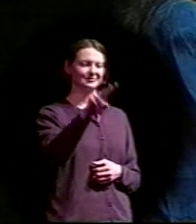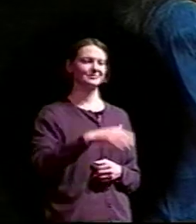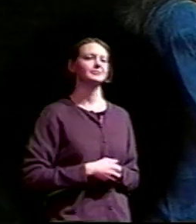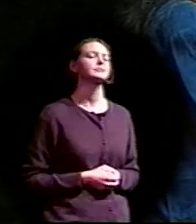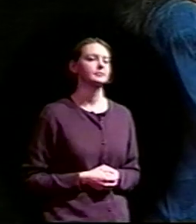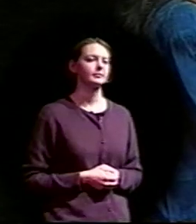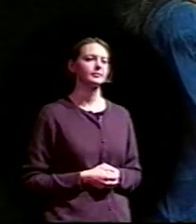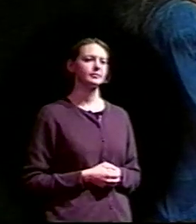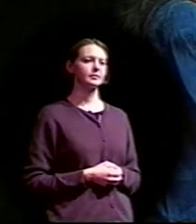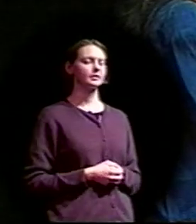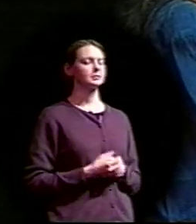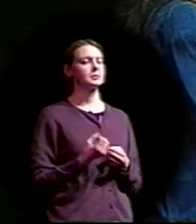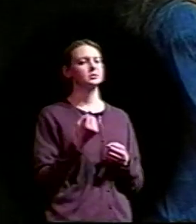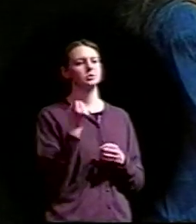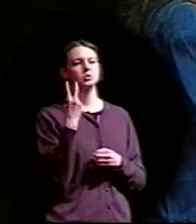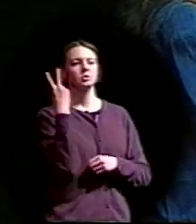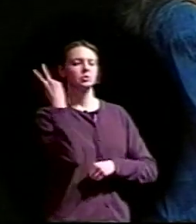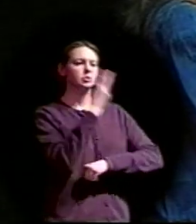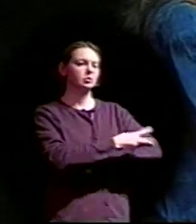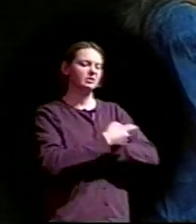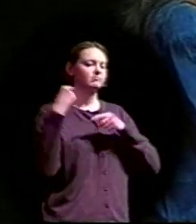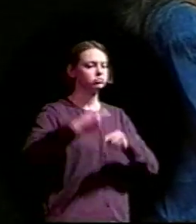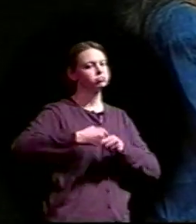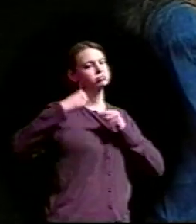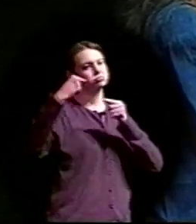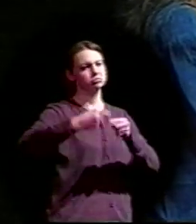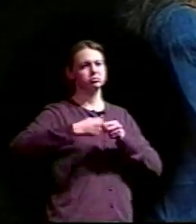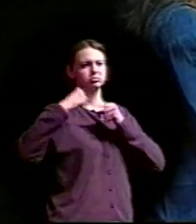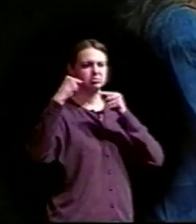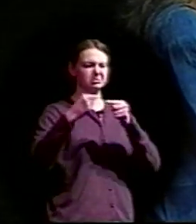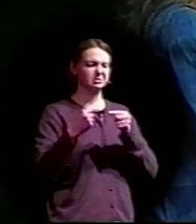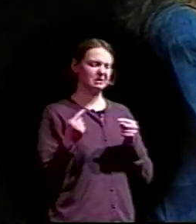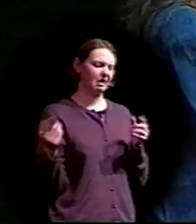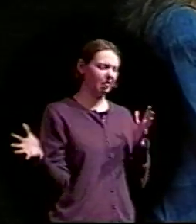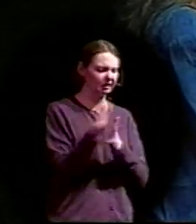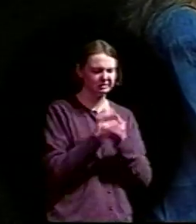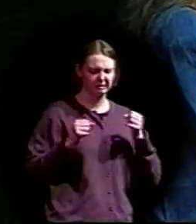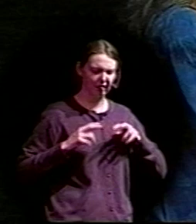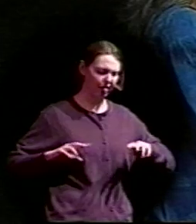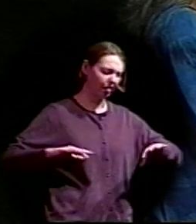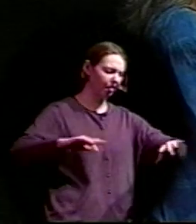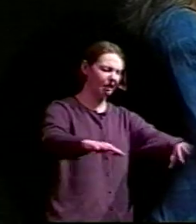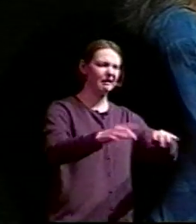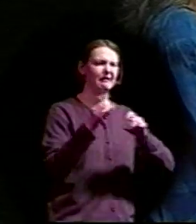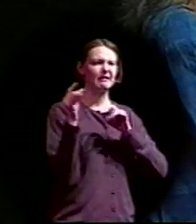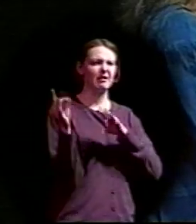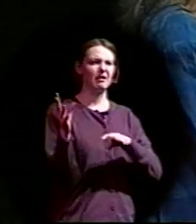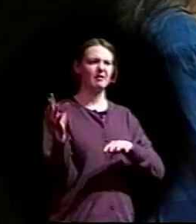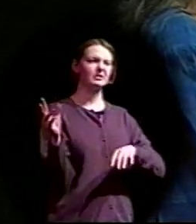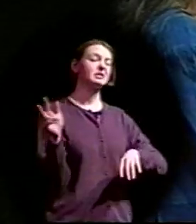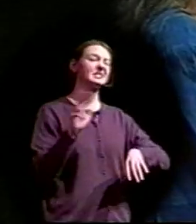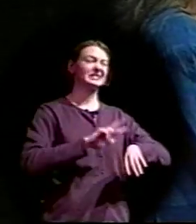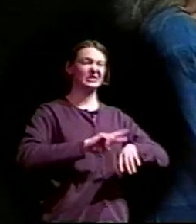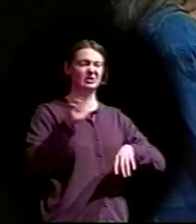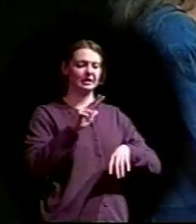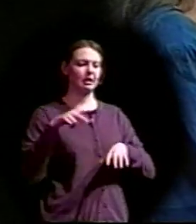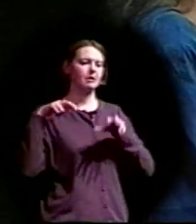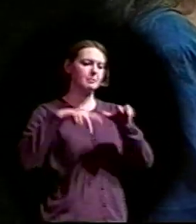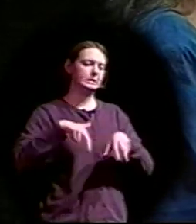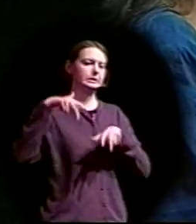fighting, evacuated Corinth, great waste and destruction, left at three o'clock and marched very hard nine hours until after midnight,